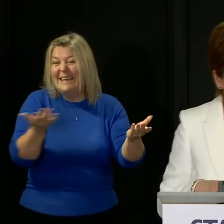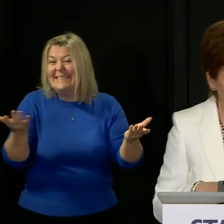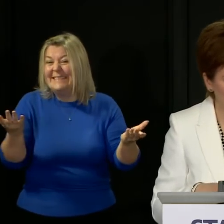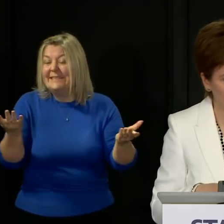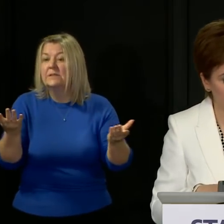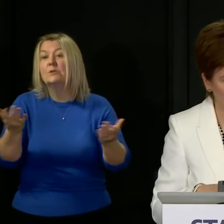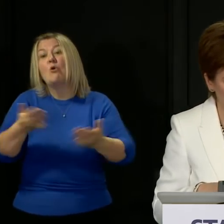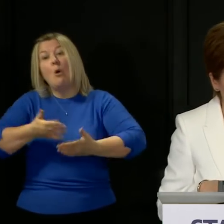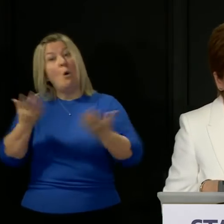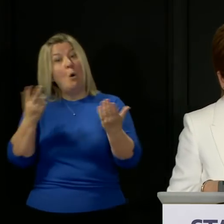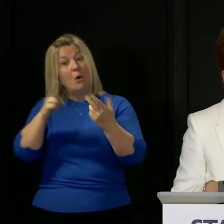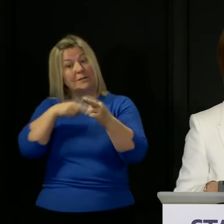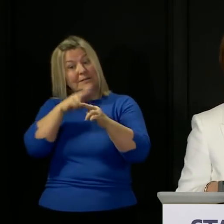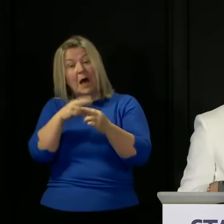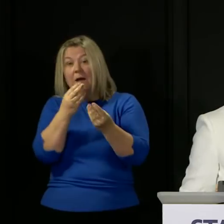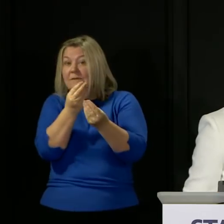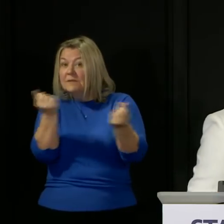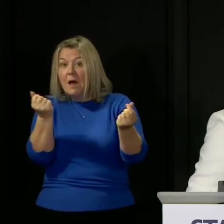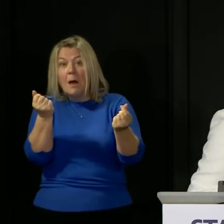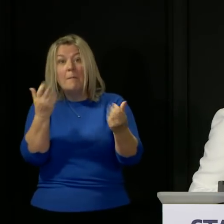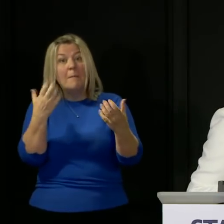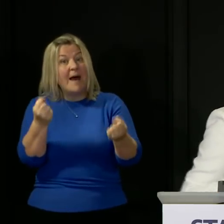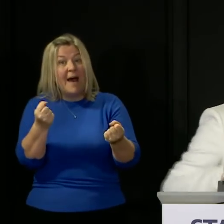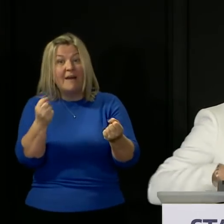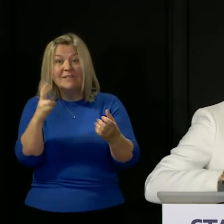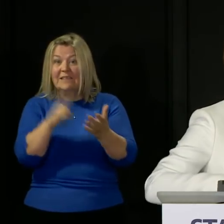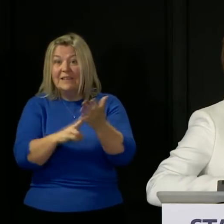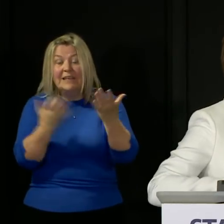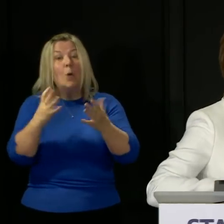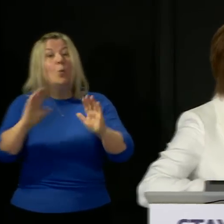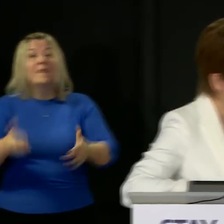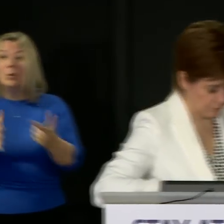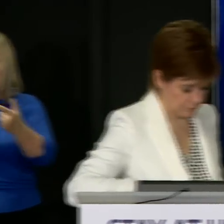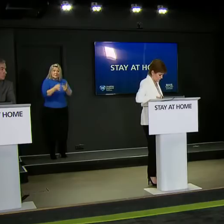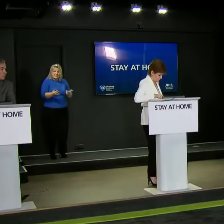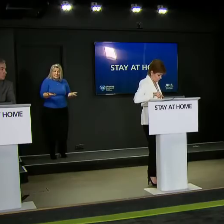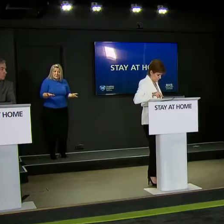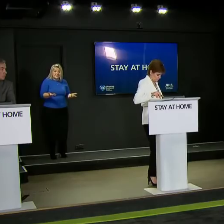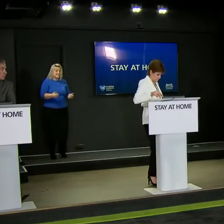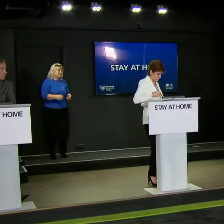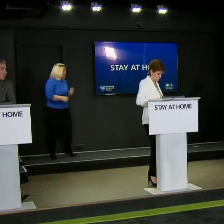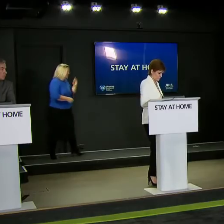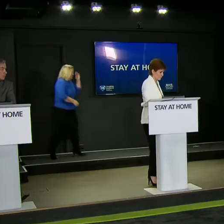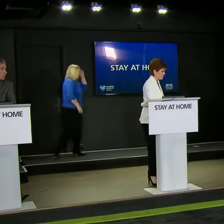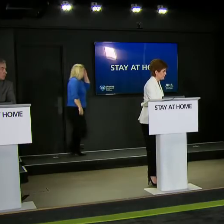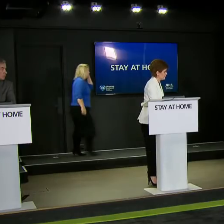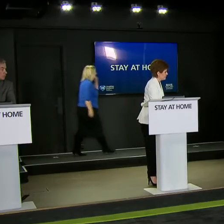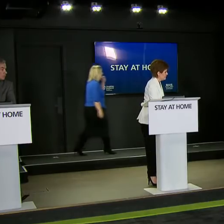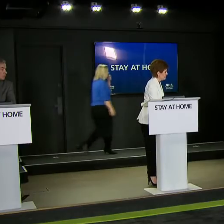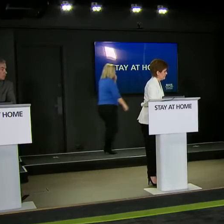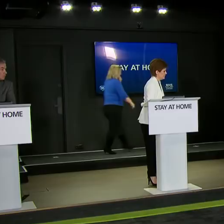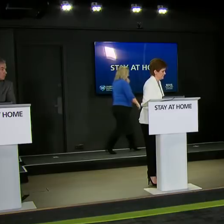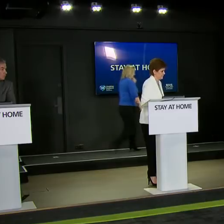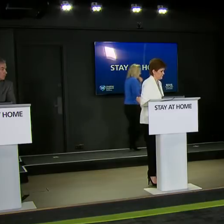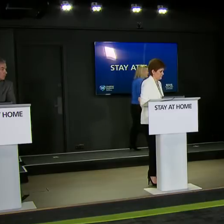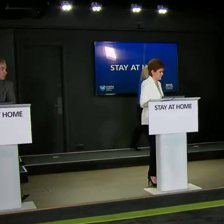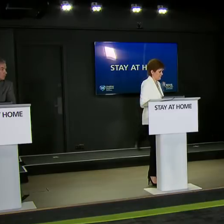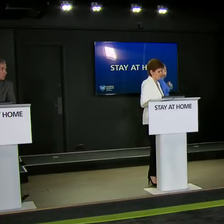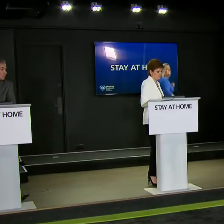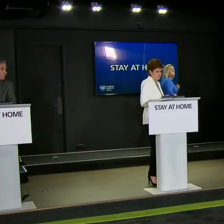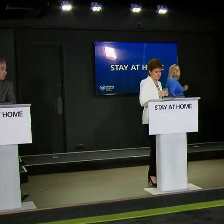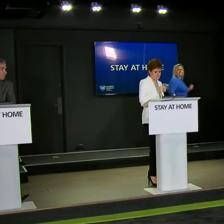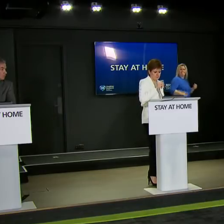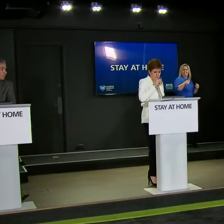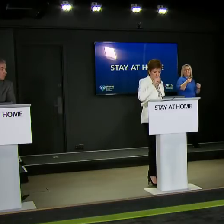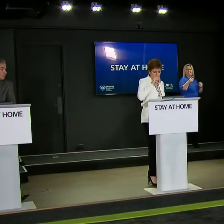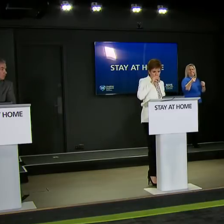the rationale for that particular extension do you want to say more the other thing I would add to that is as we've said